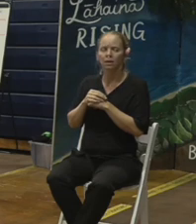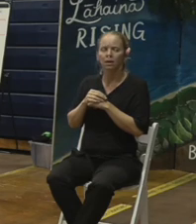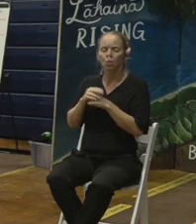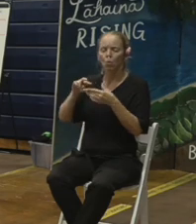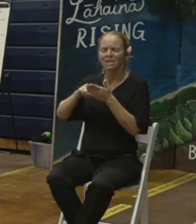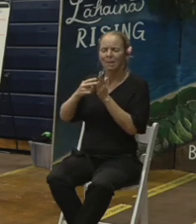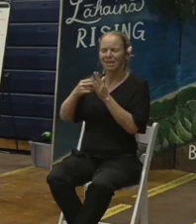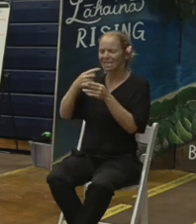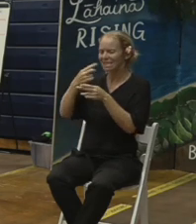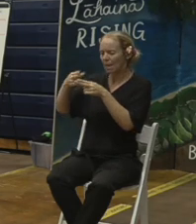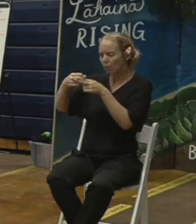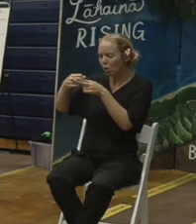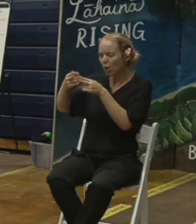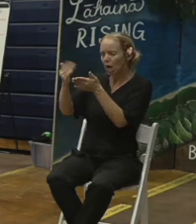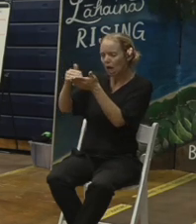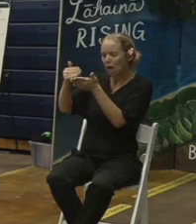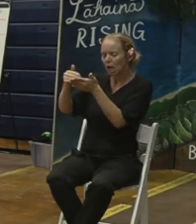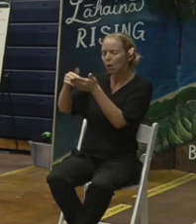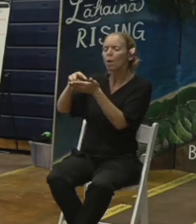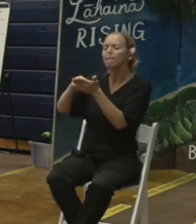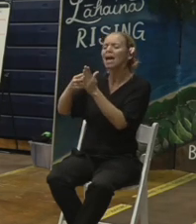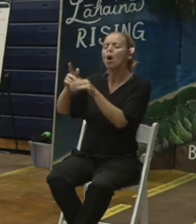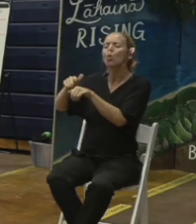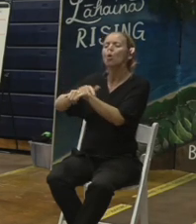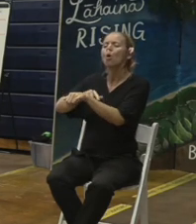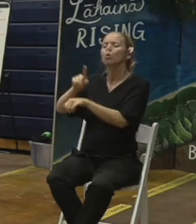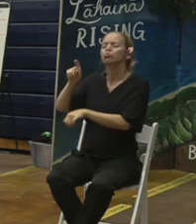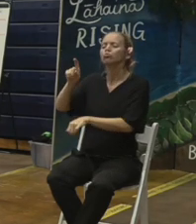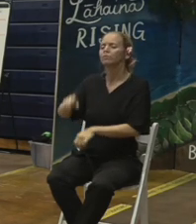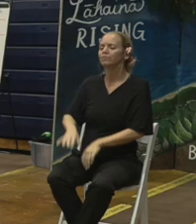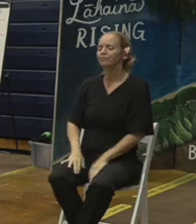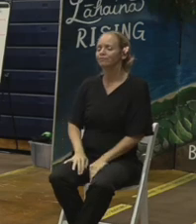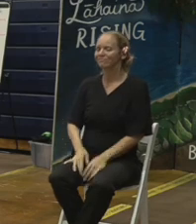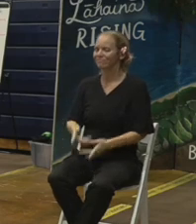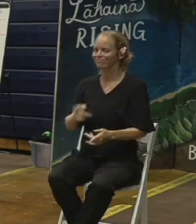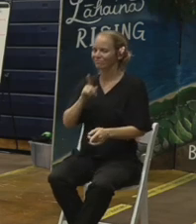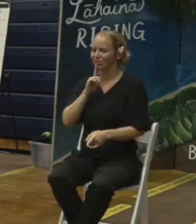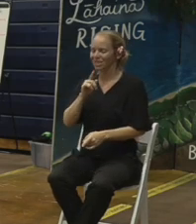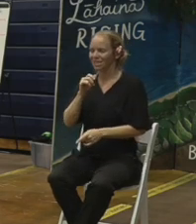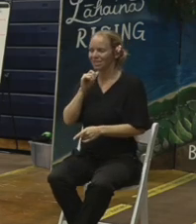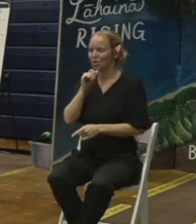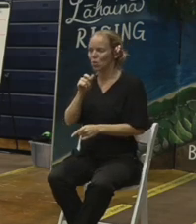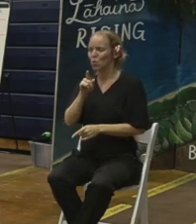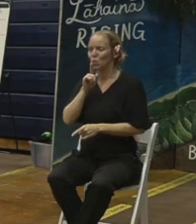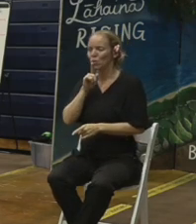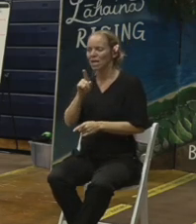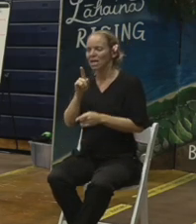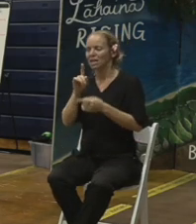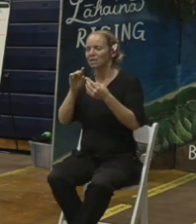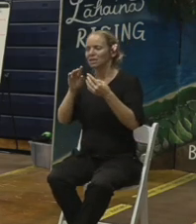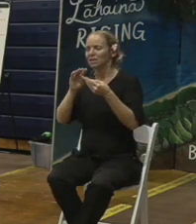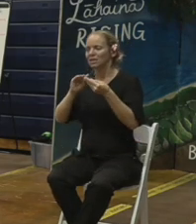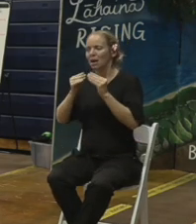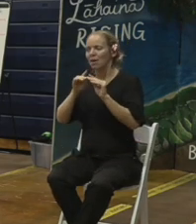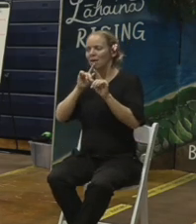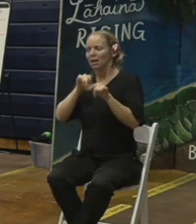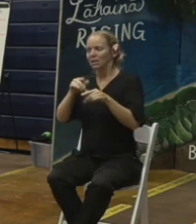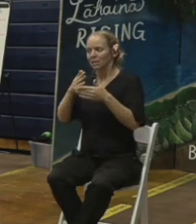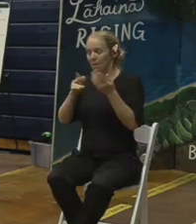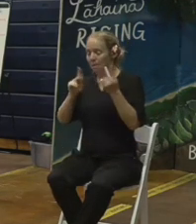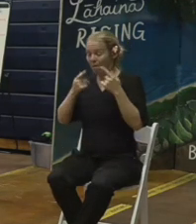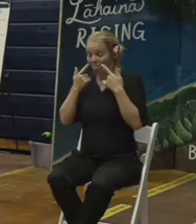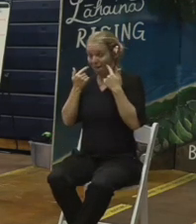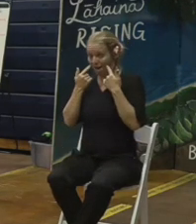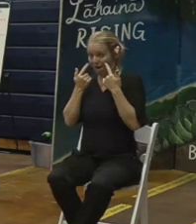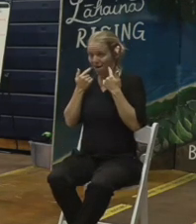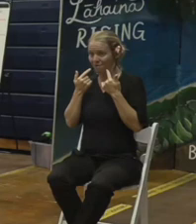so there's no real numerical answer to this temporary means I see some people laughing but